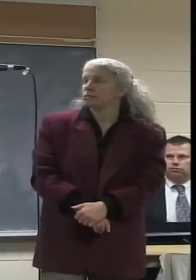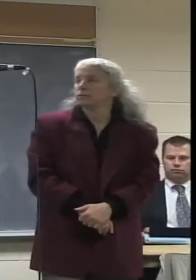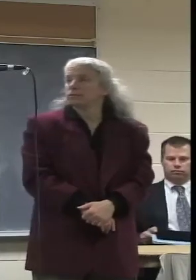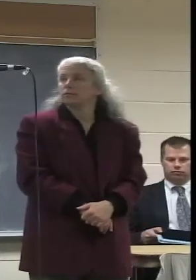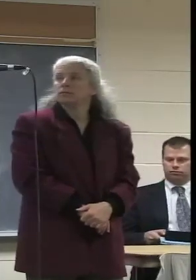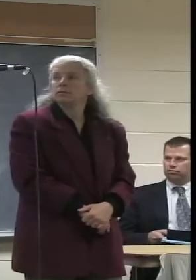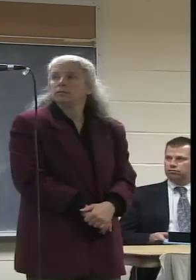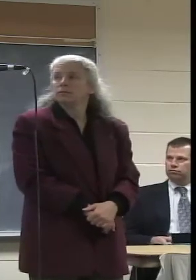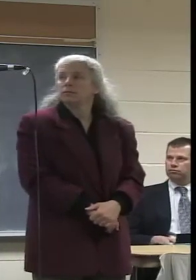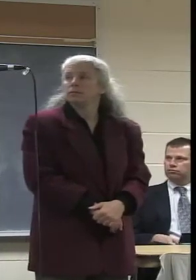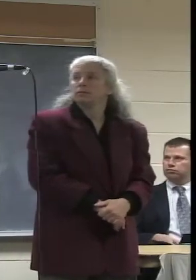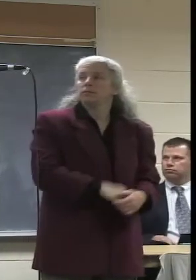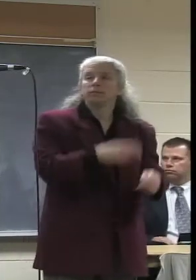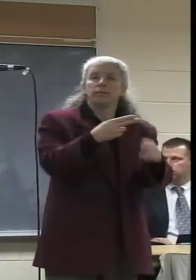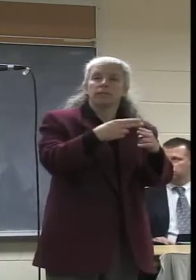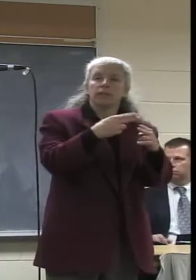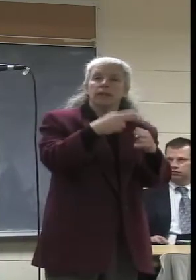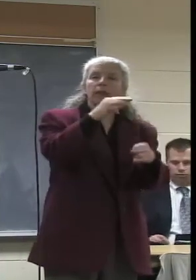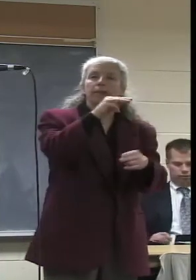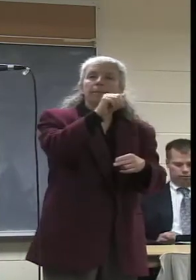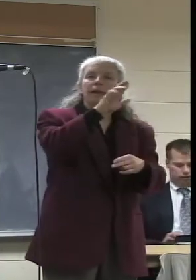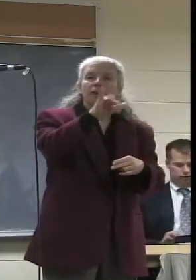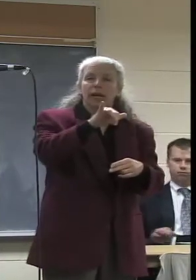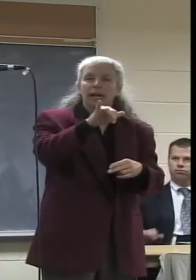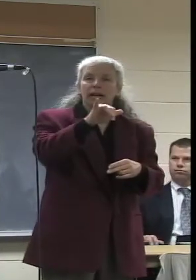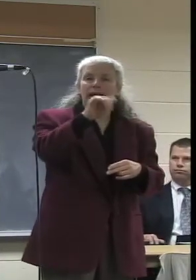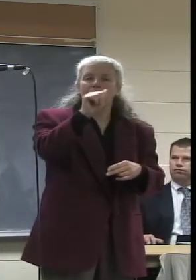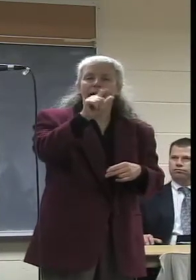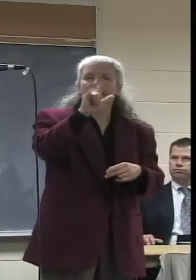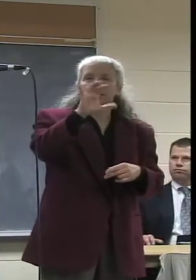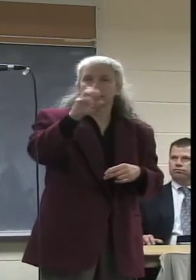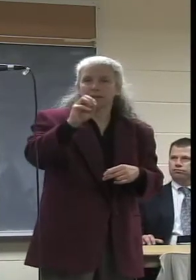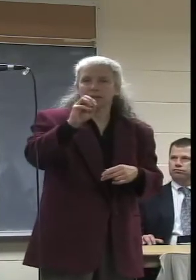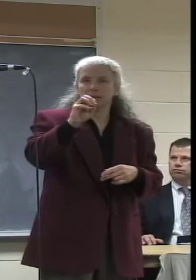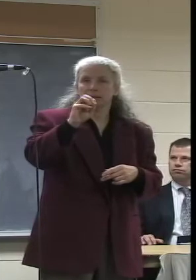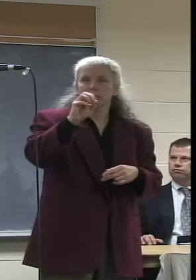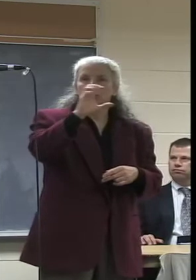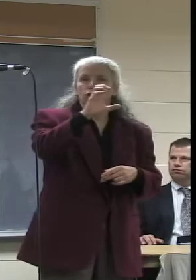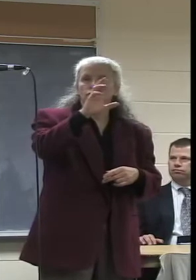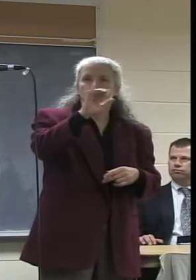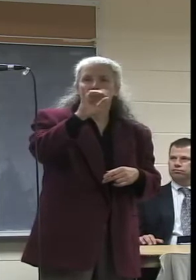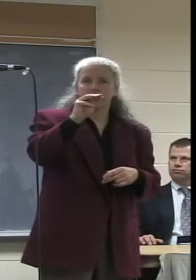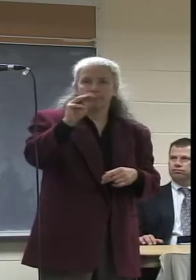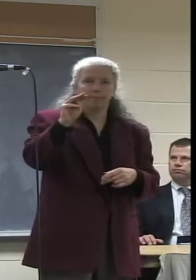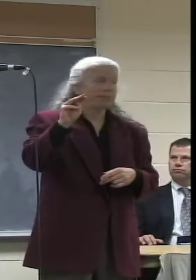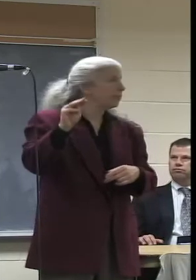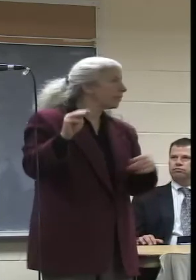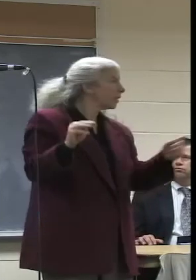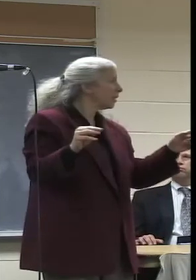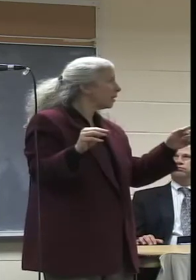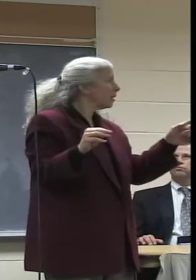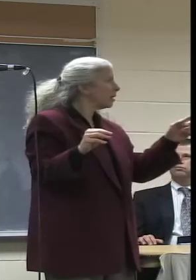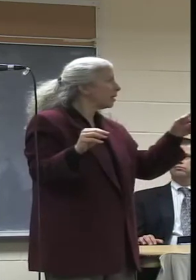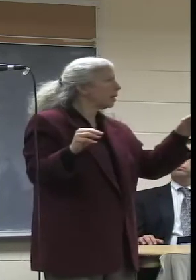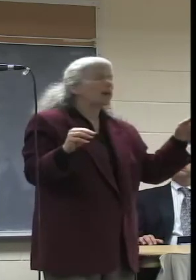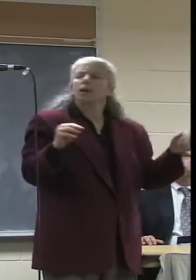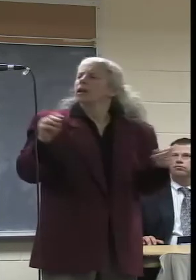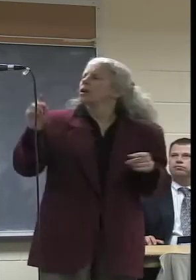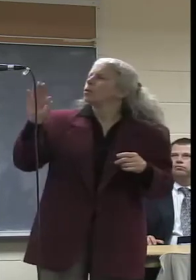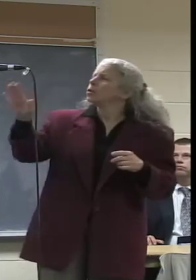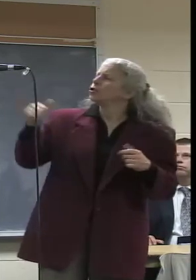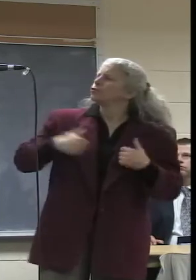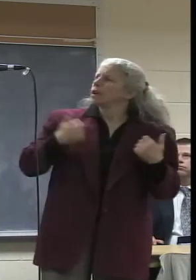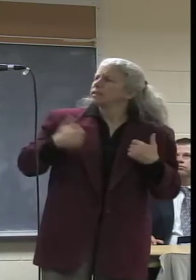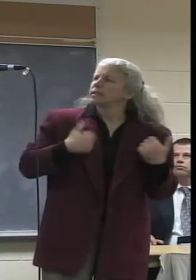Hi. My name is Mary Alice Krim. I'm here to ask Comcast and the city of Northampton. Can address as well for the record?